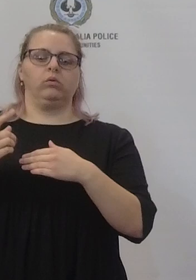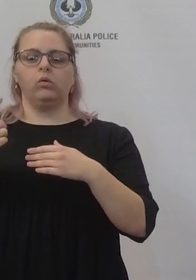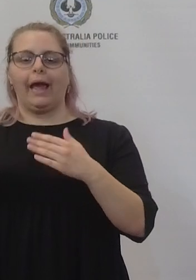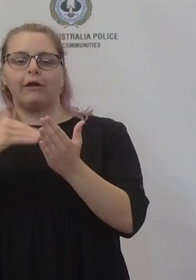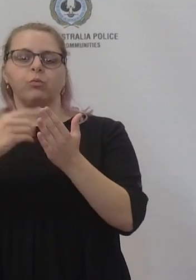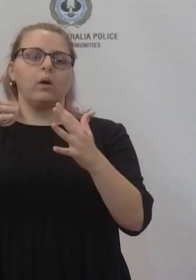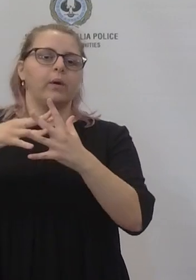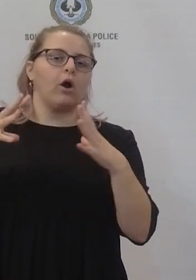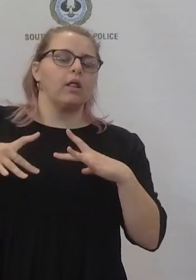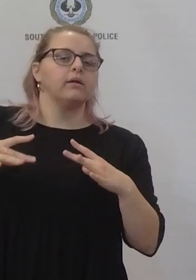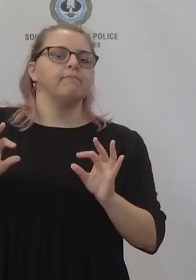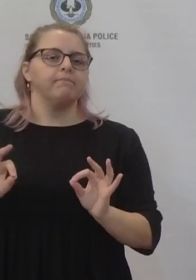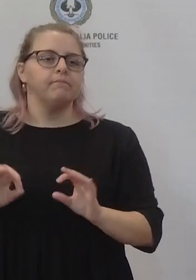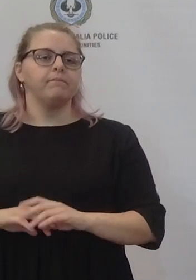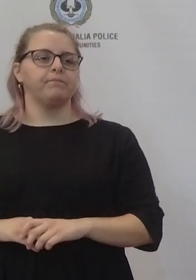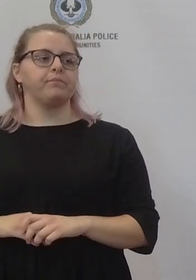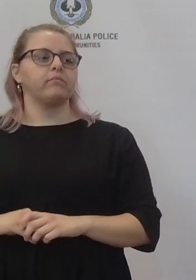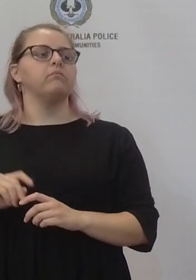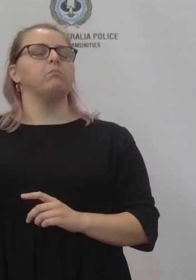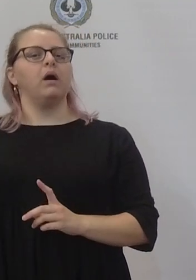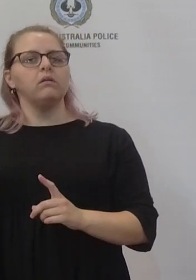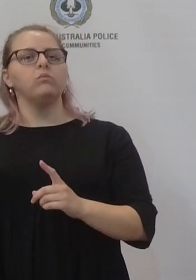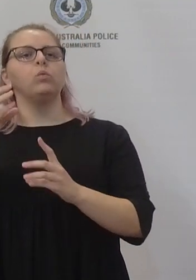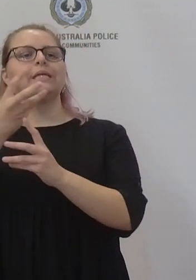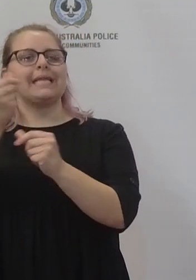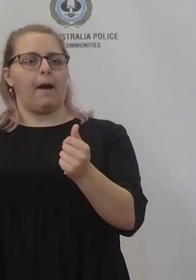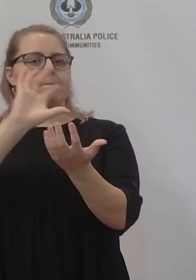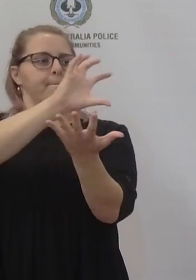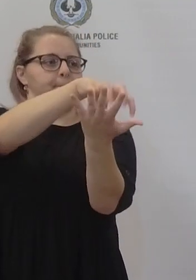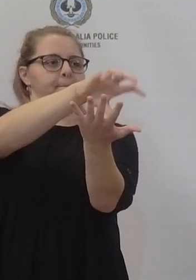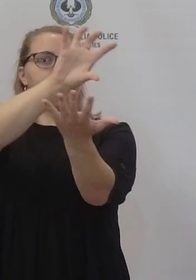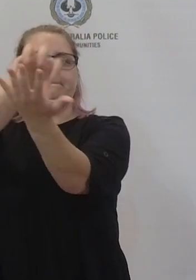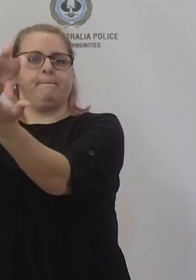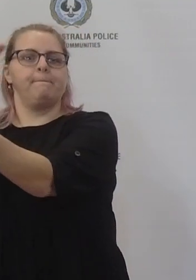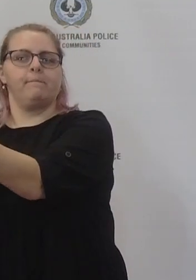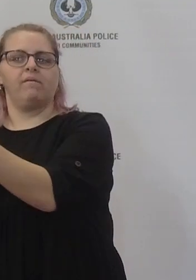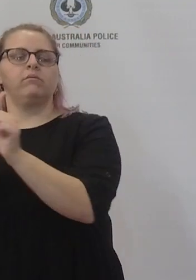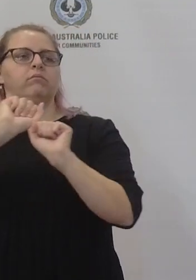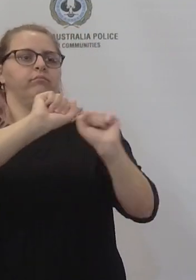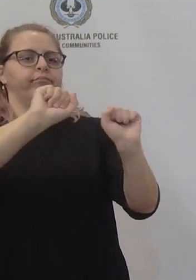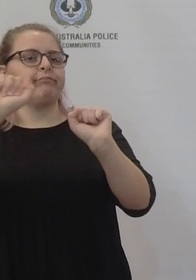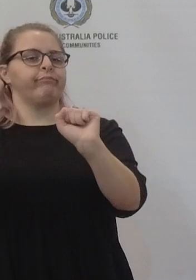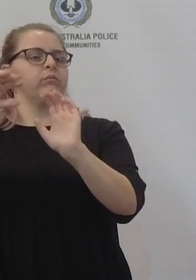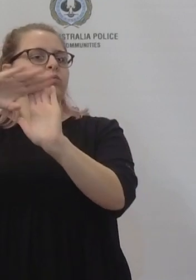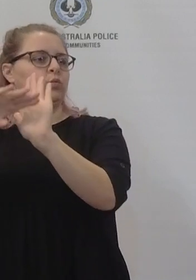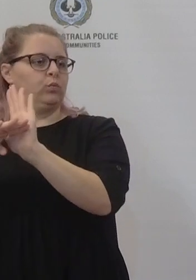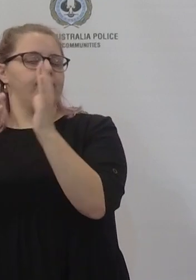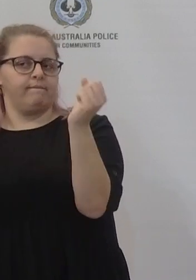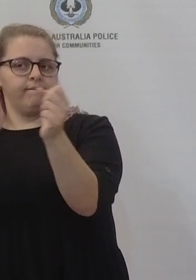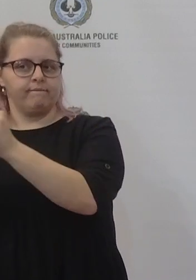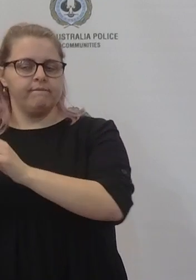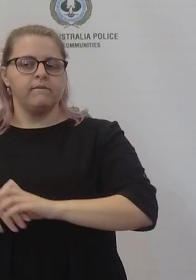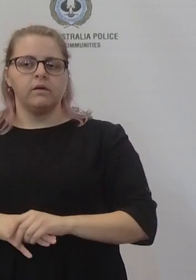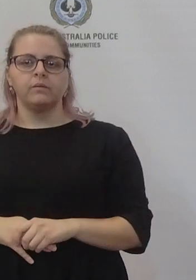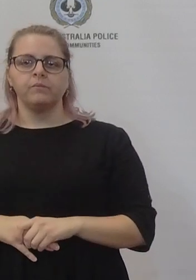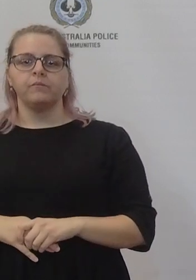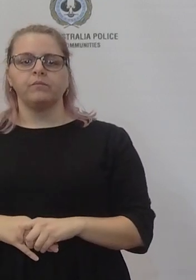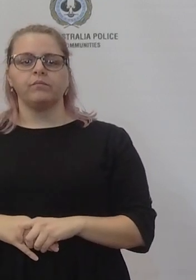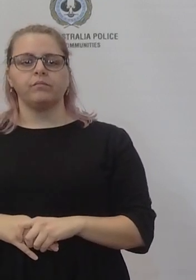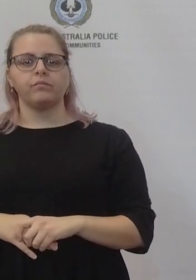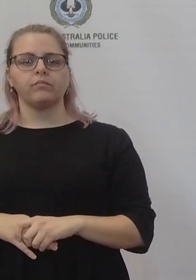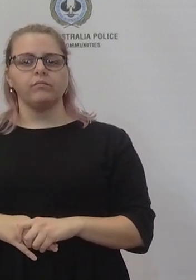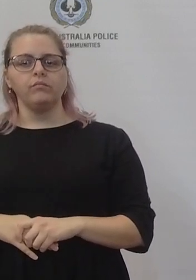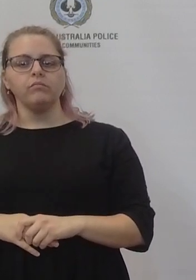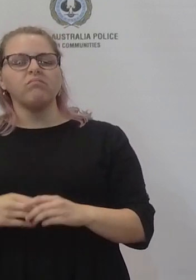there will be specific site-based arrangements as you're seeing now in the community where we've got a particular impact